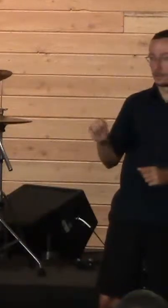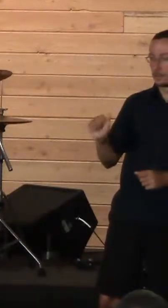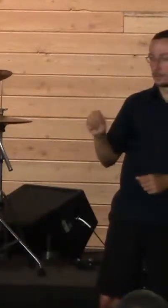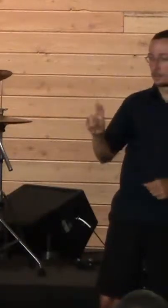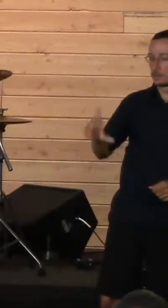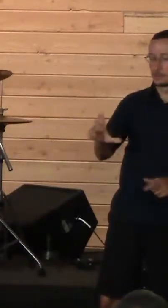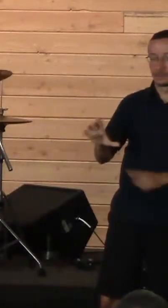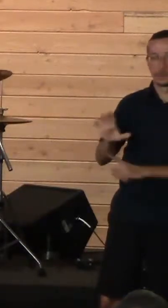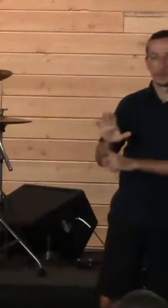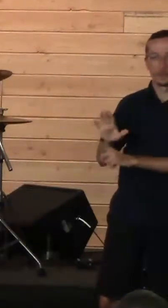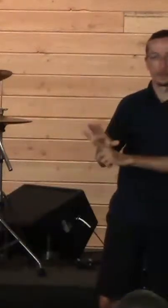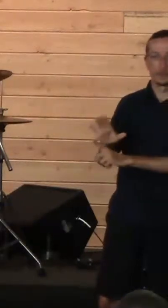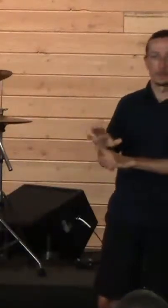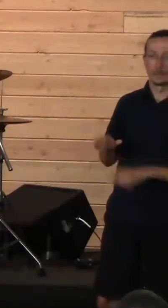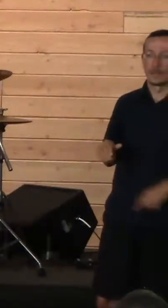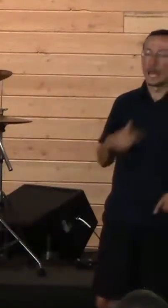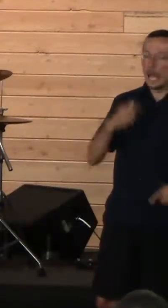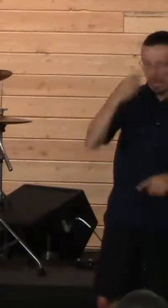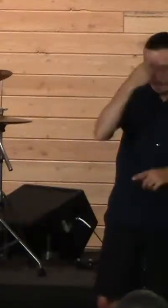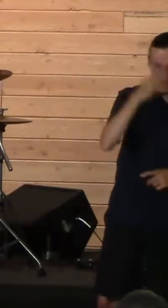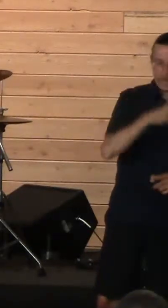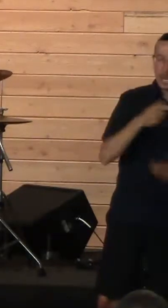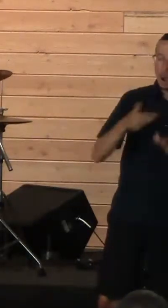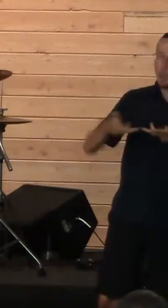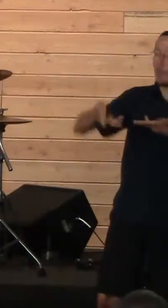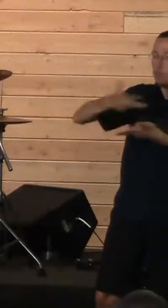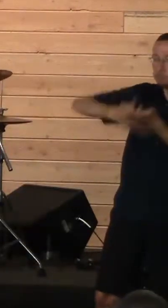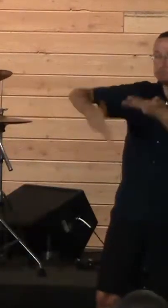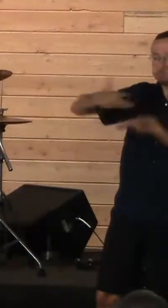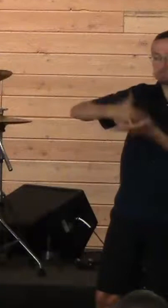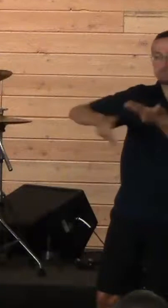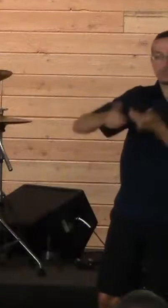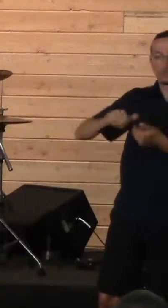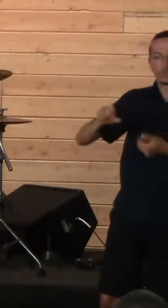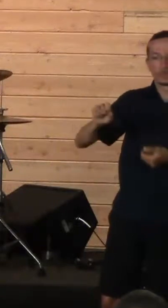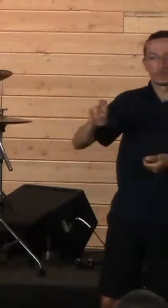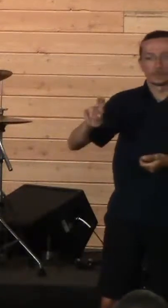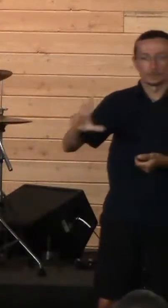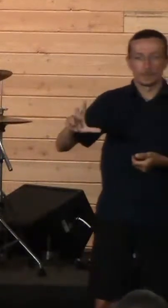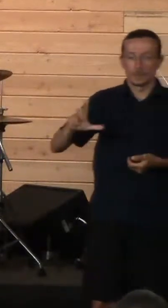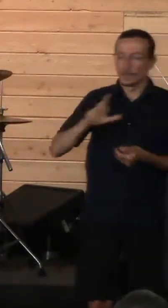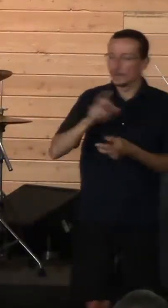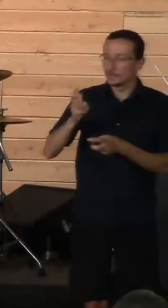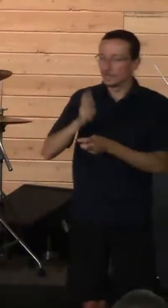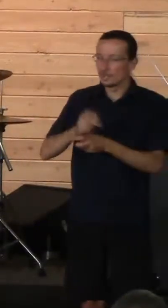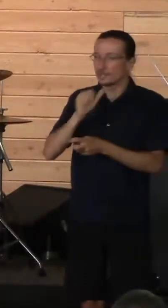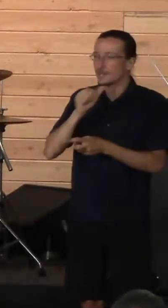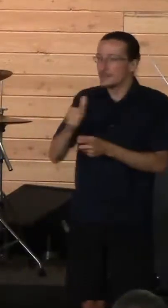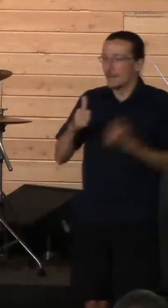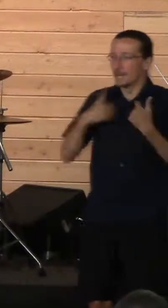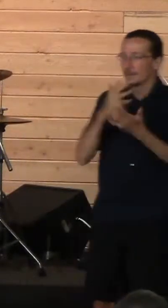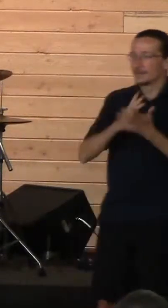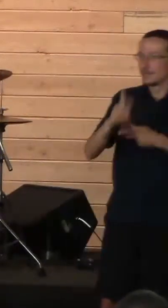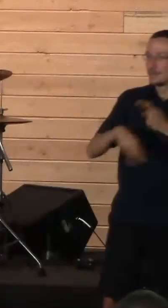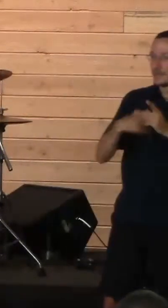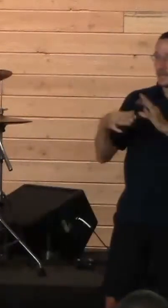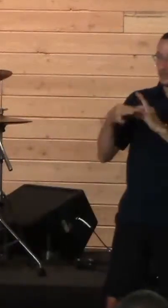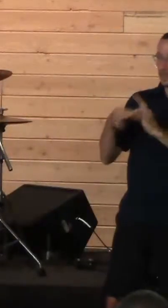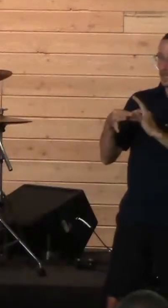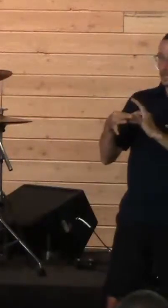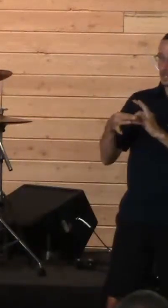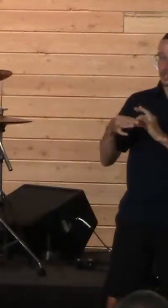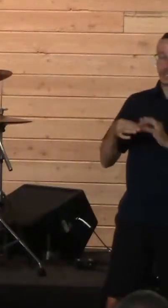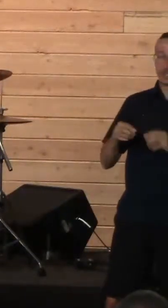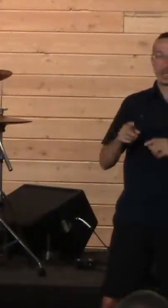time with Saul. And I think it's really hard to not have some sort of relationship at that point. But like many of us, there's this